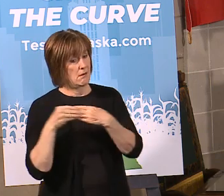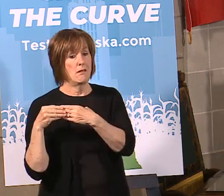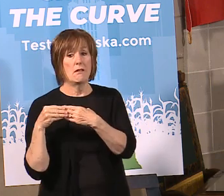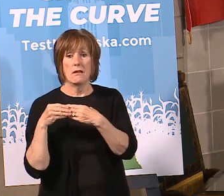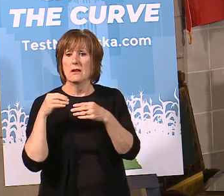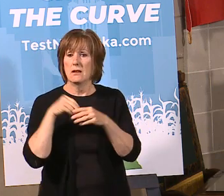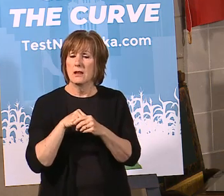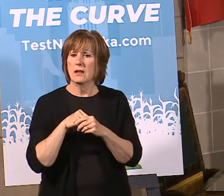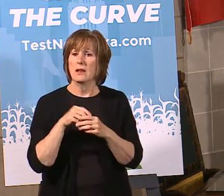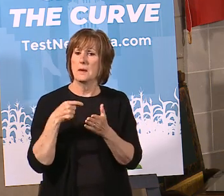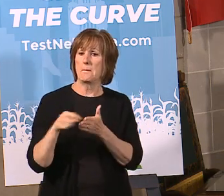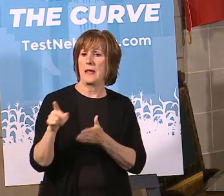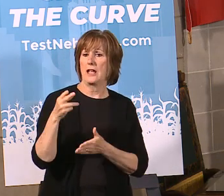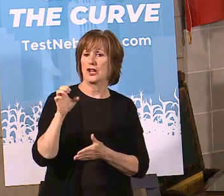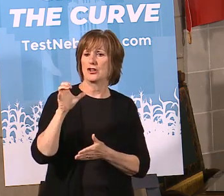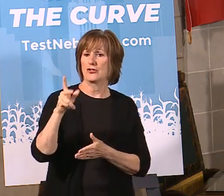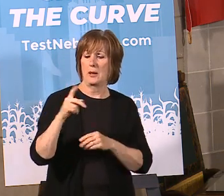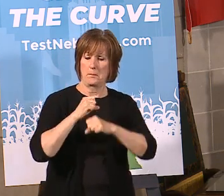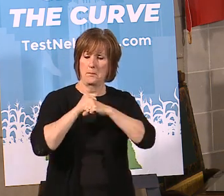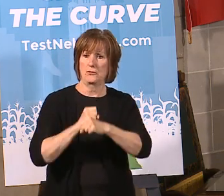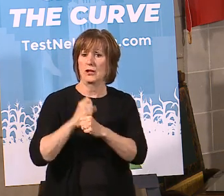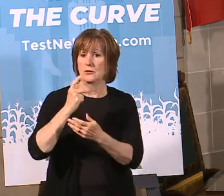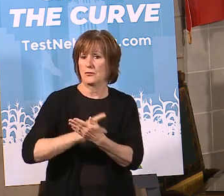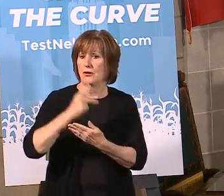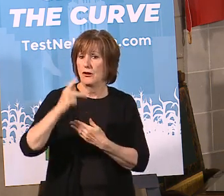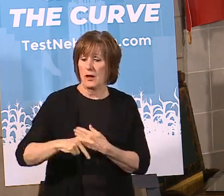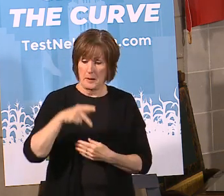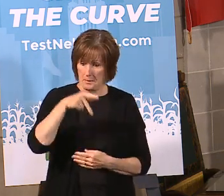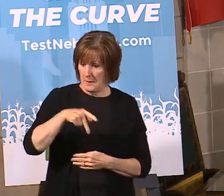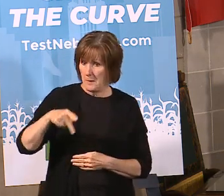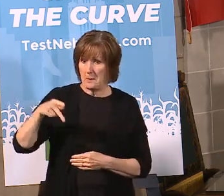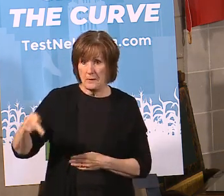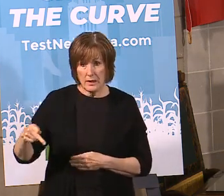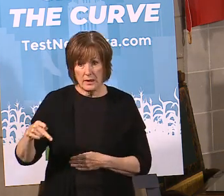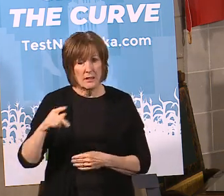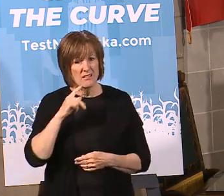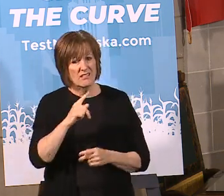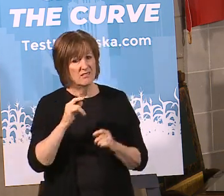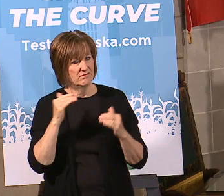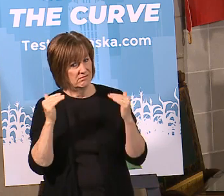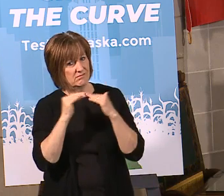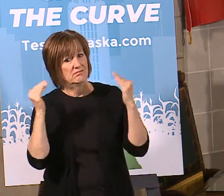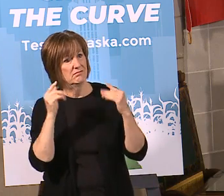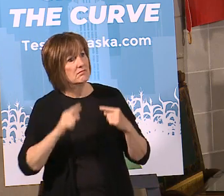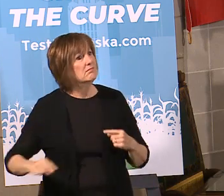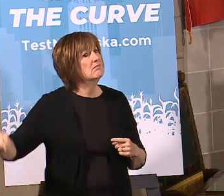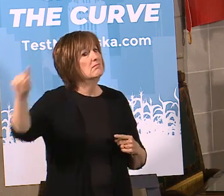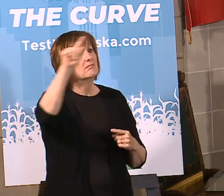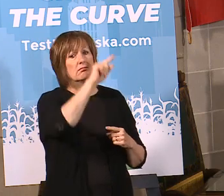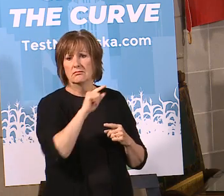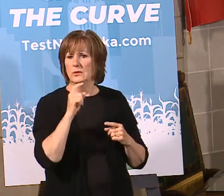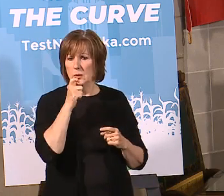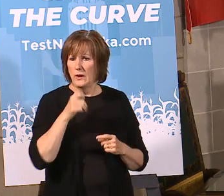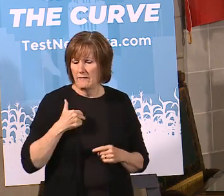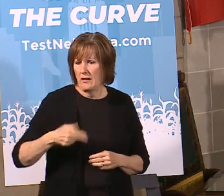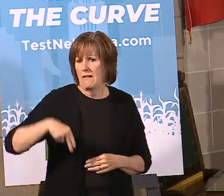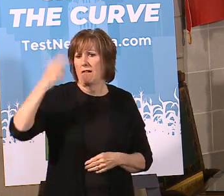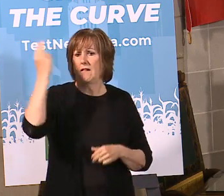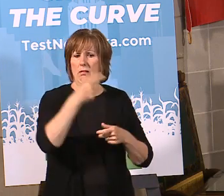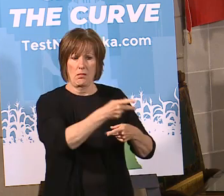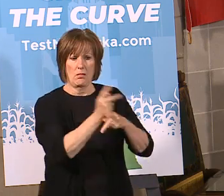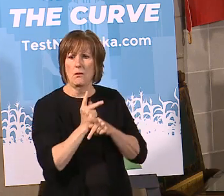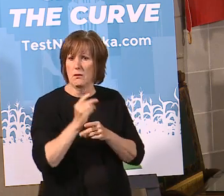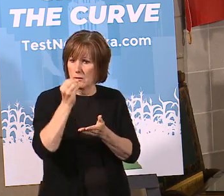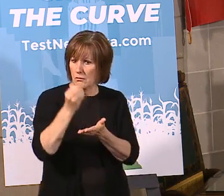in the Paycheck Protection Program ranking among the states with the highest number of PPP loan approvals per capita.